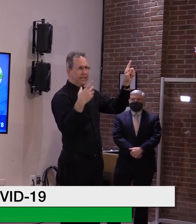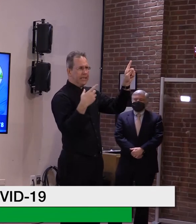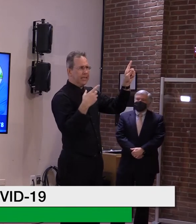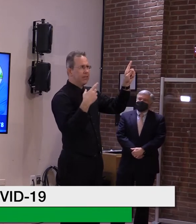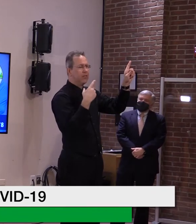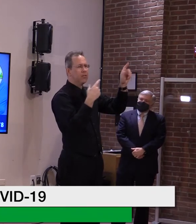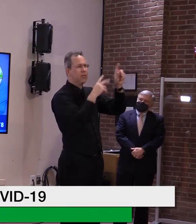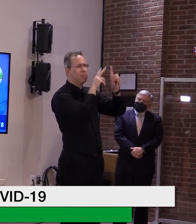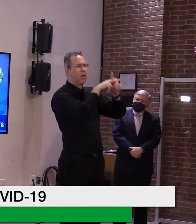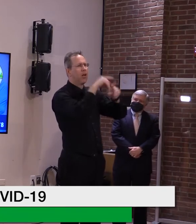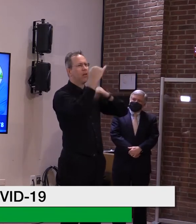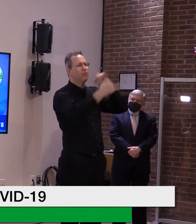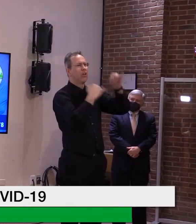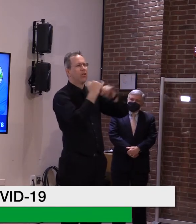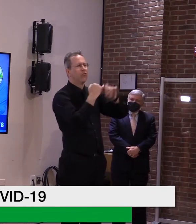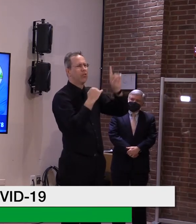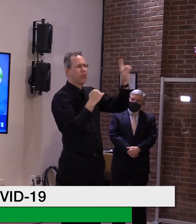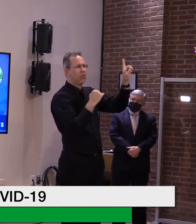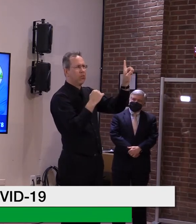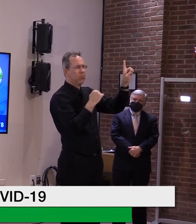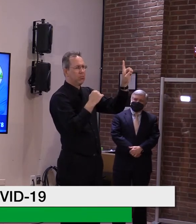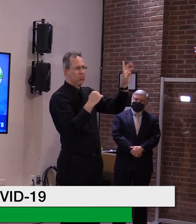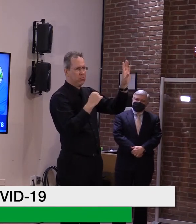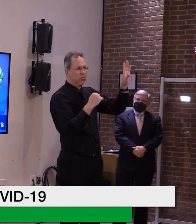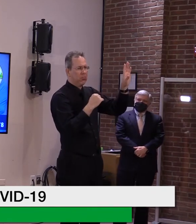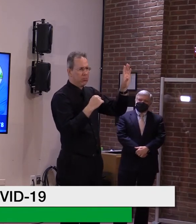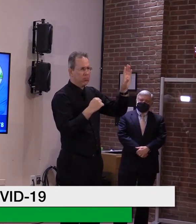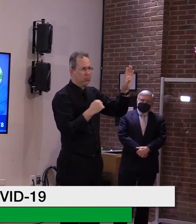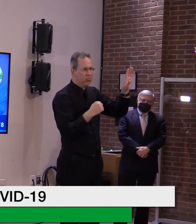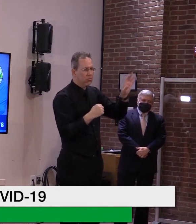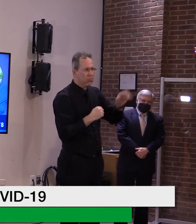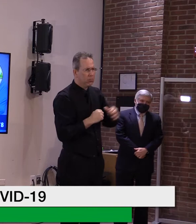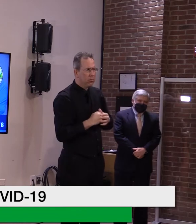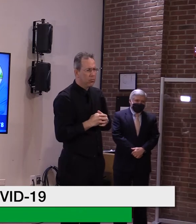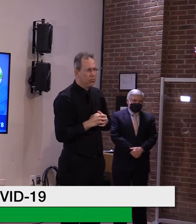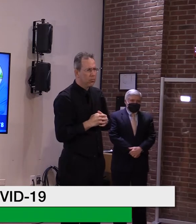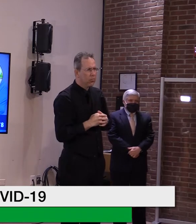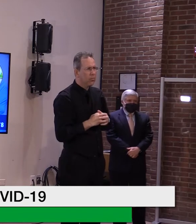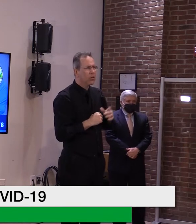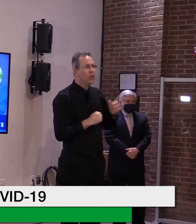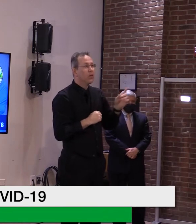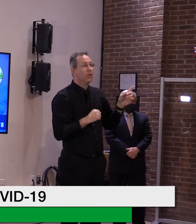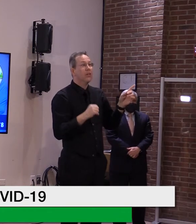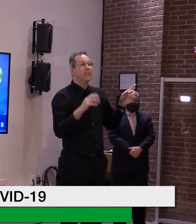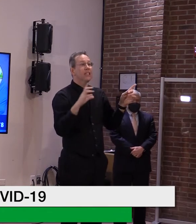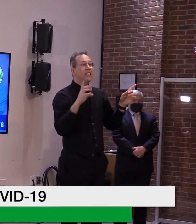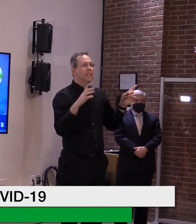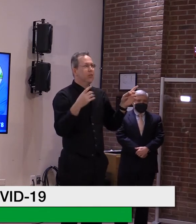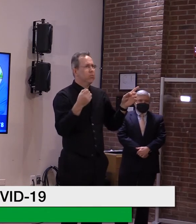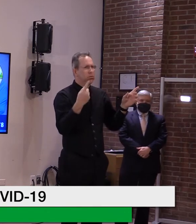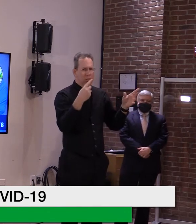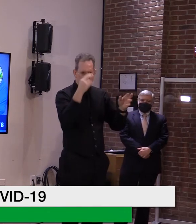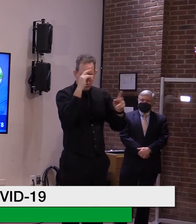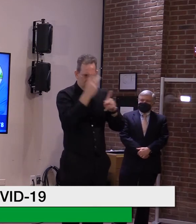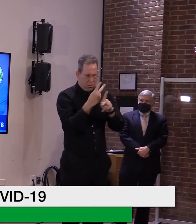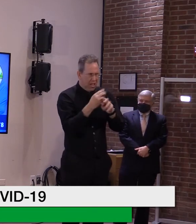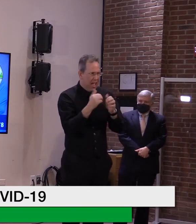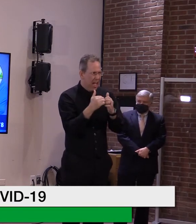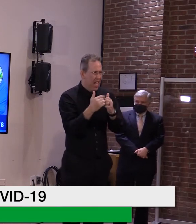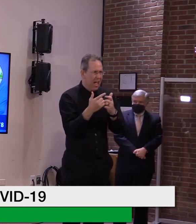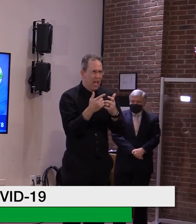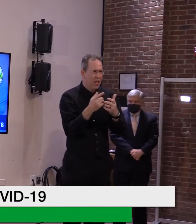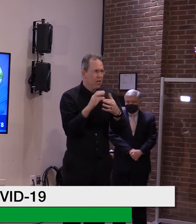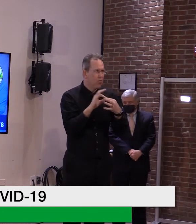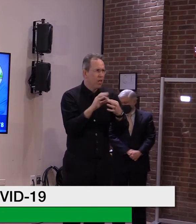So the pushback probably is because they're being pretty meticulous about the international travel with regard to